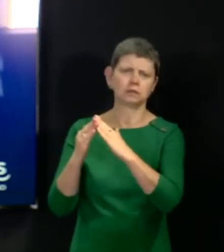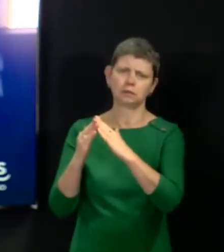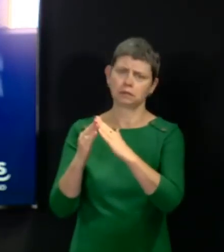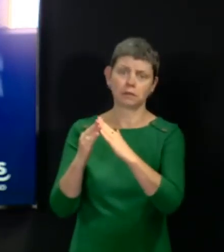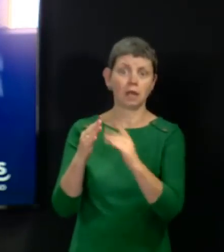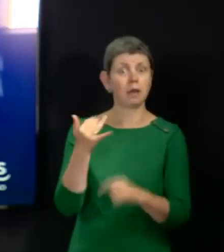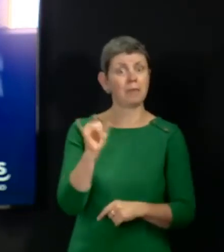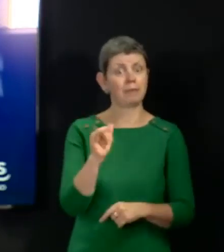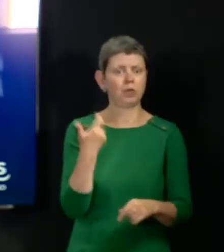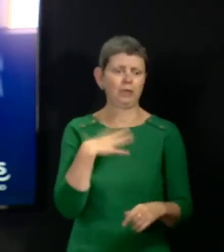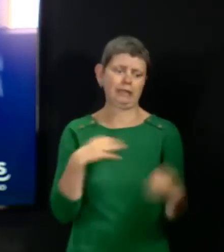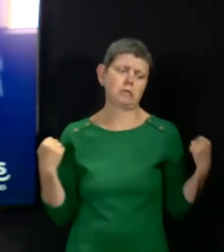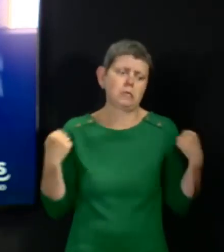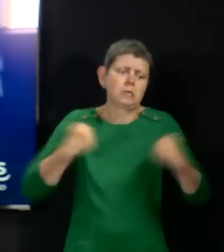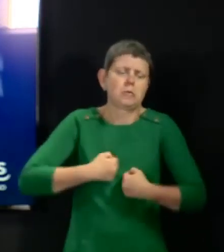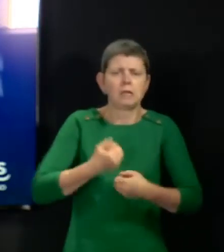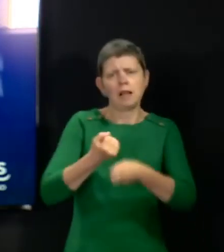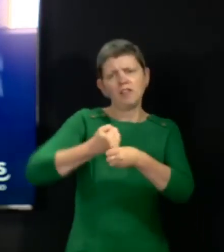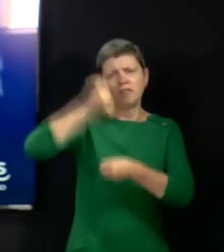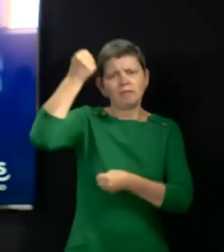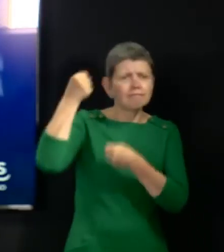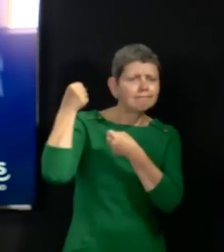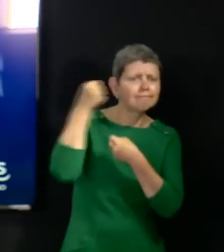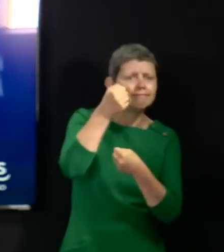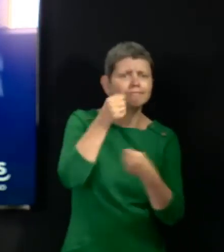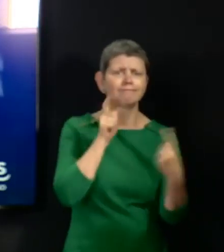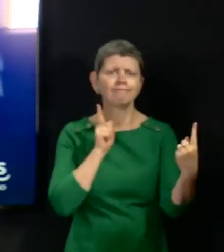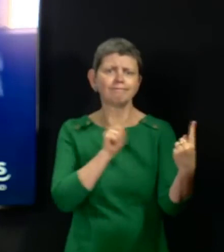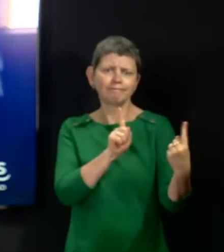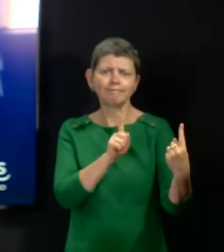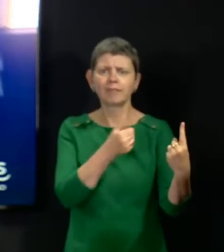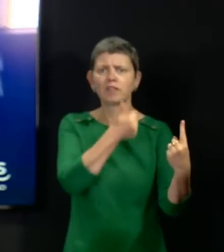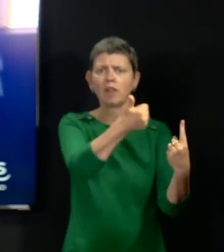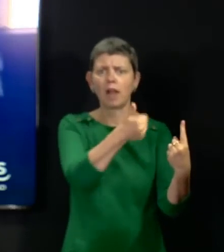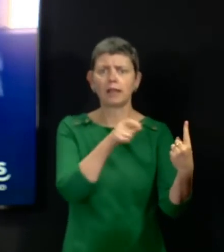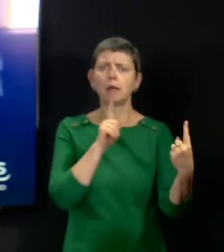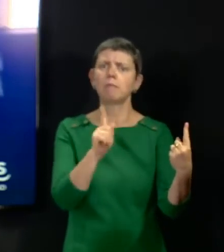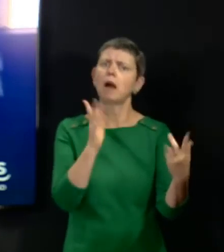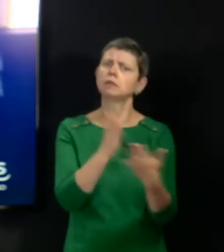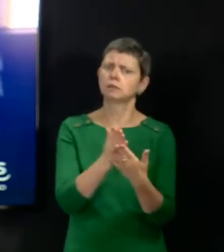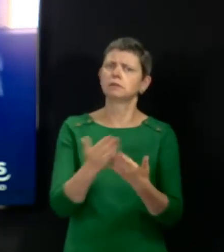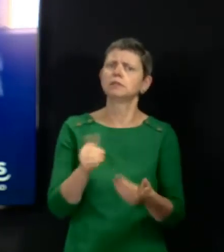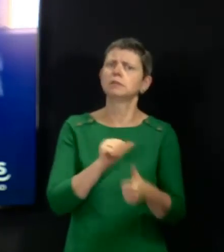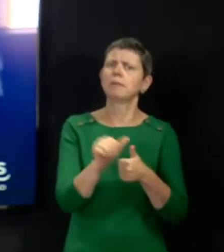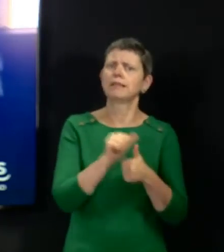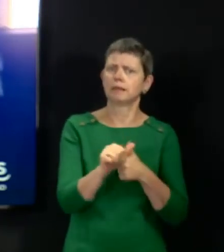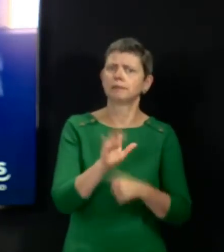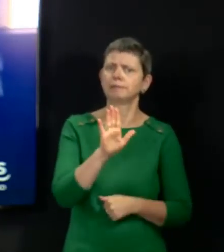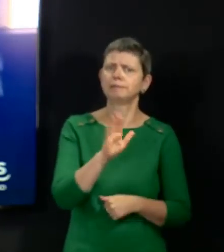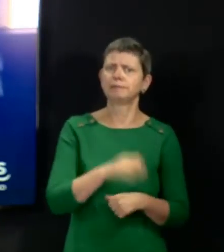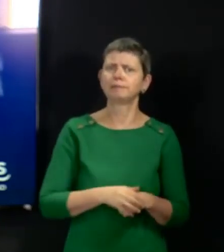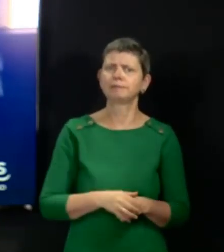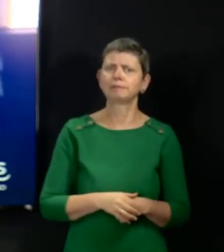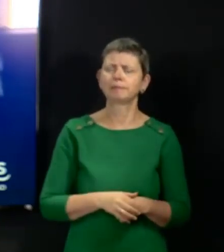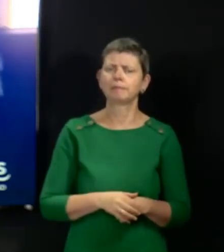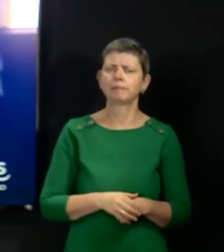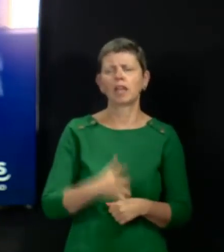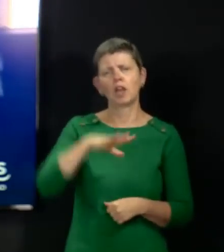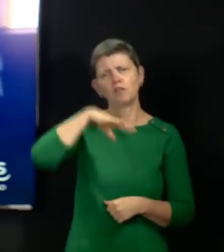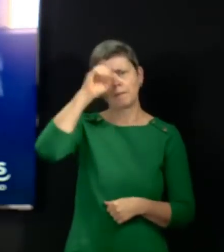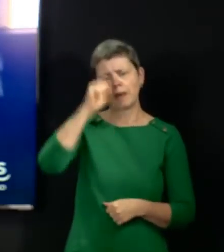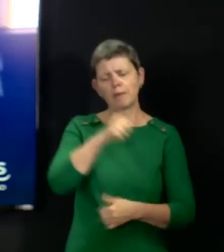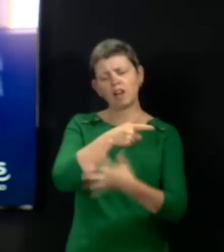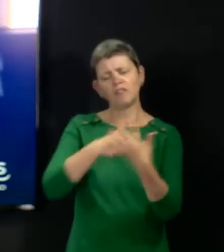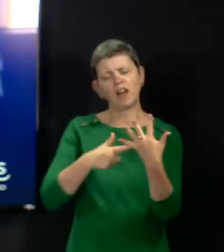umbrella and a fleece with you to meet up outdoors, but it will save you from the virus. And remember the five things that haven't changed